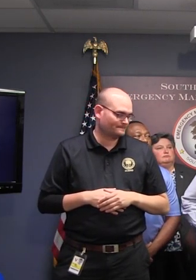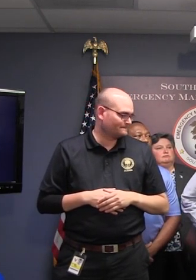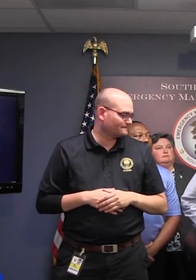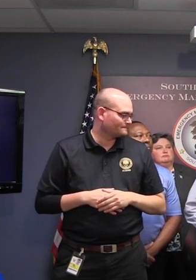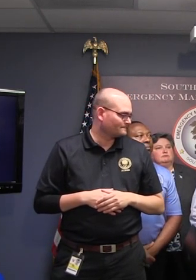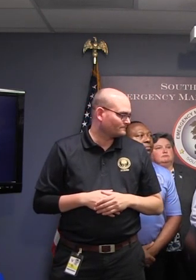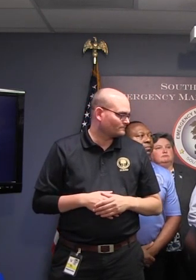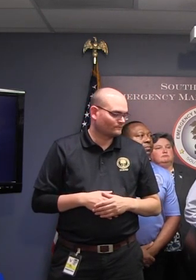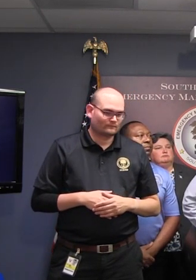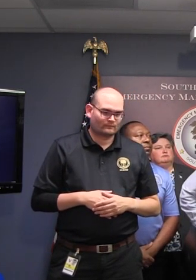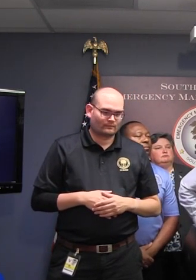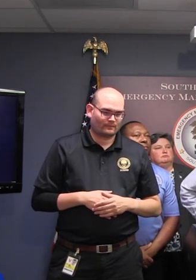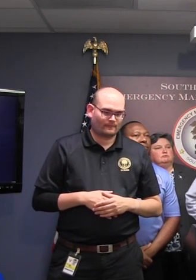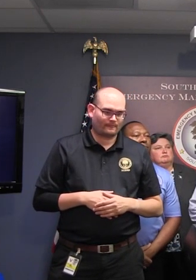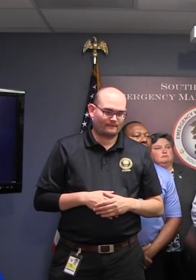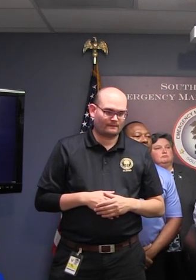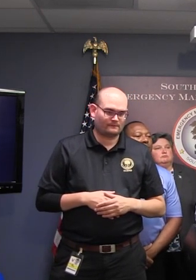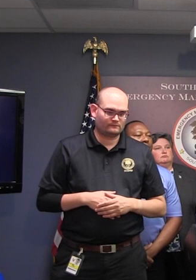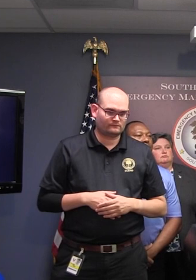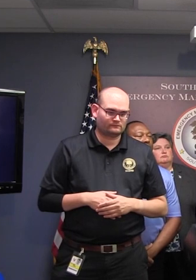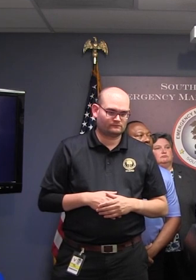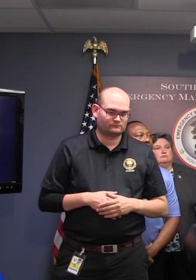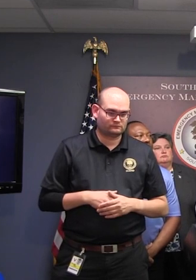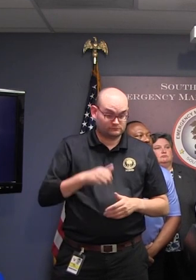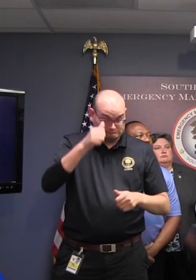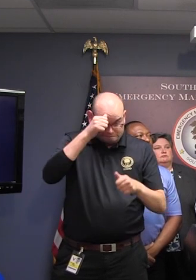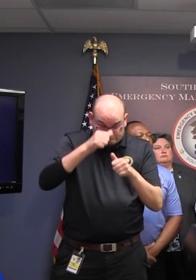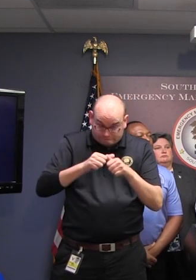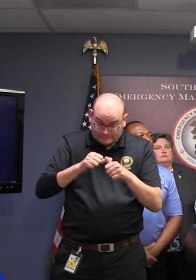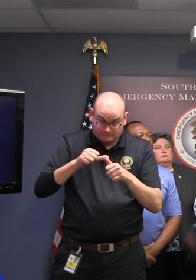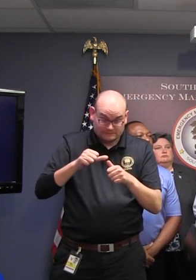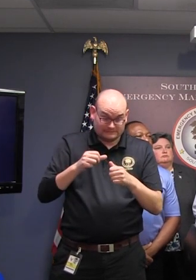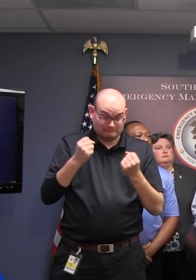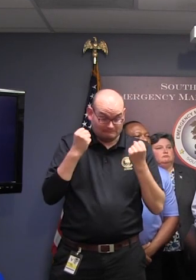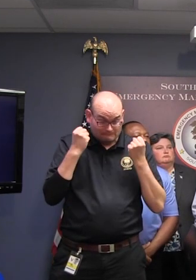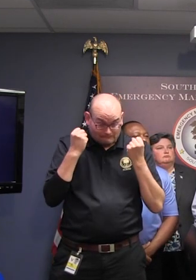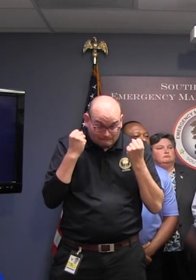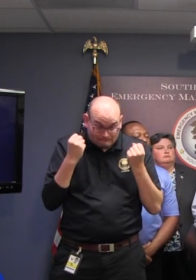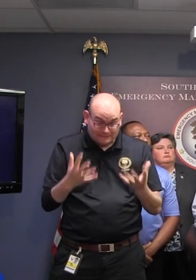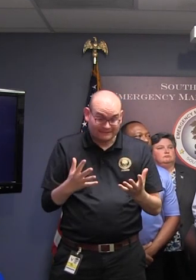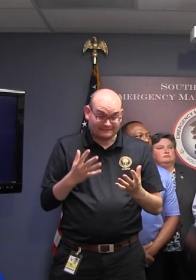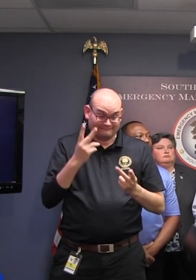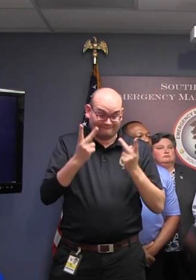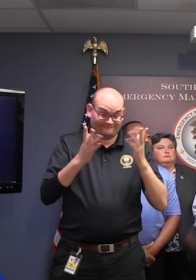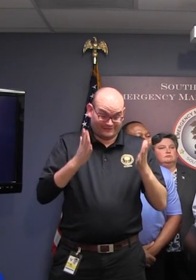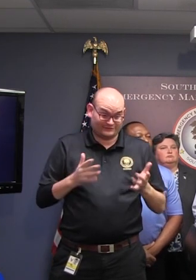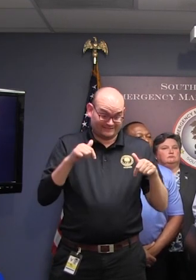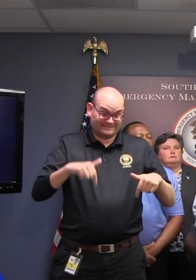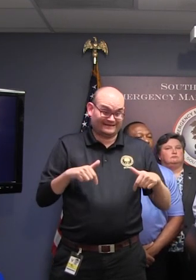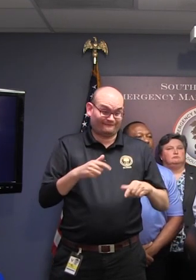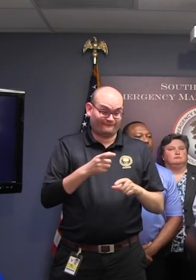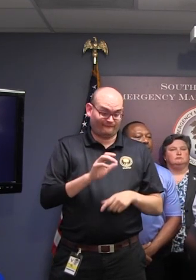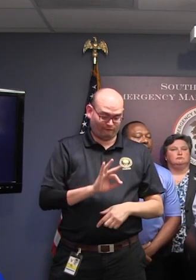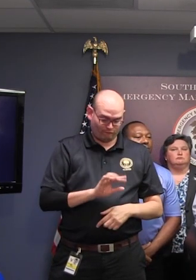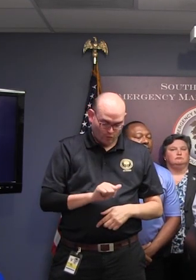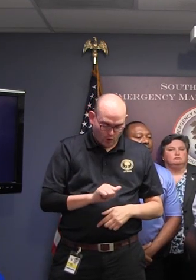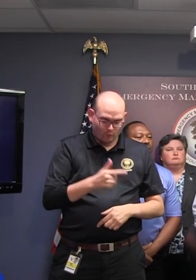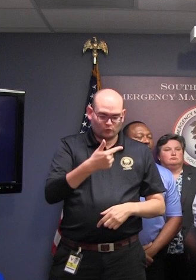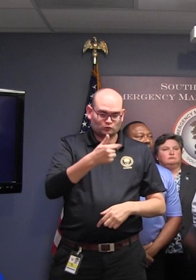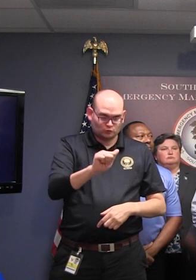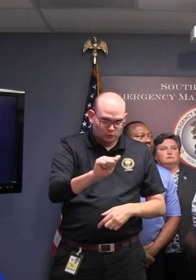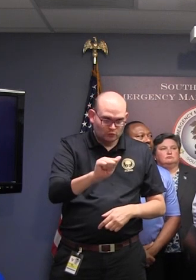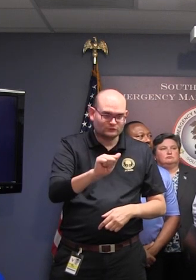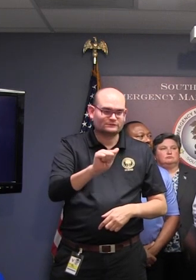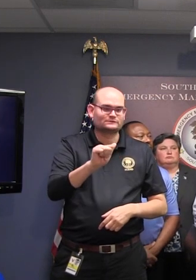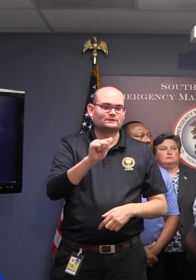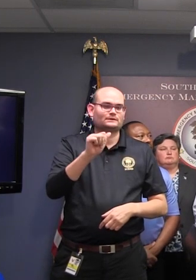And we ask everybody to remember, we have a lot of visitors coming through from Florida and Georgia, and